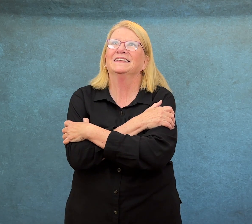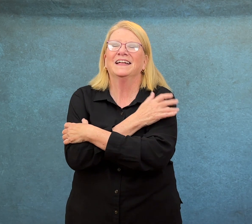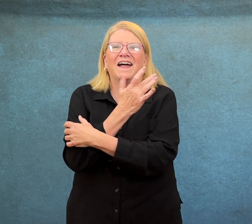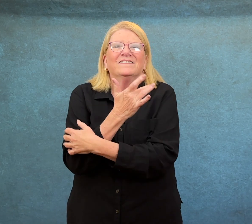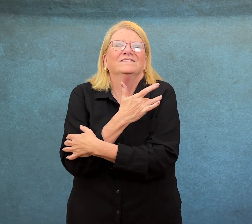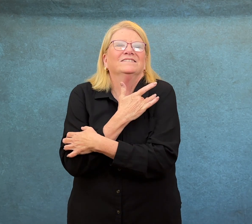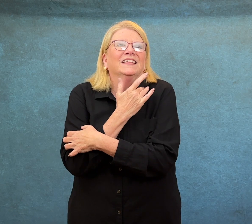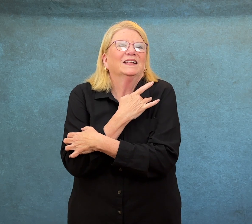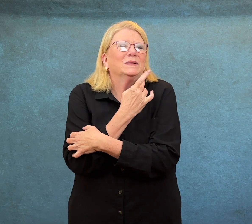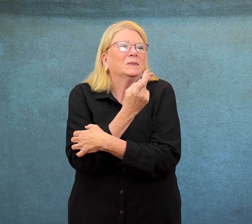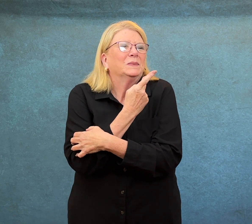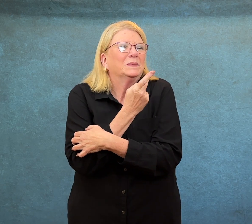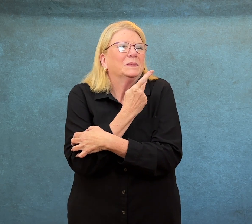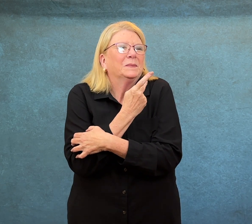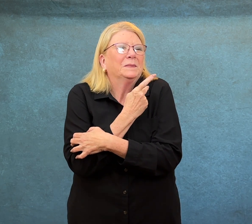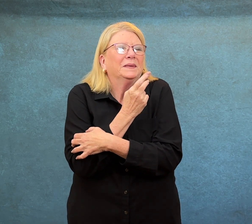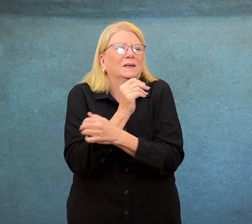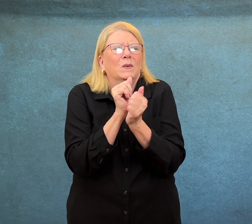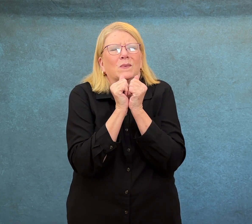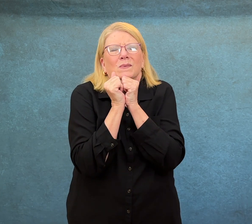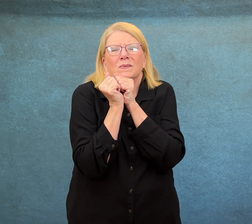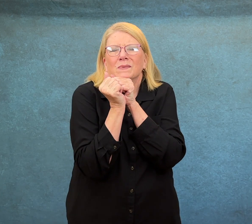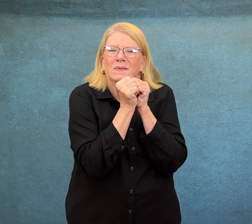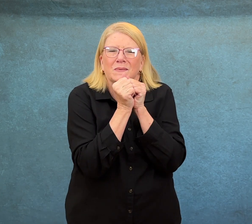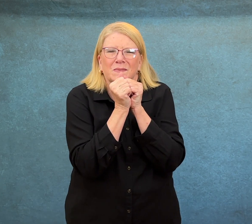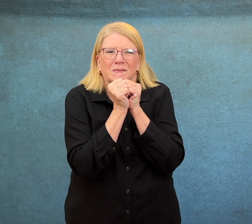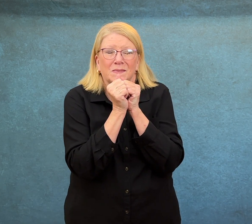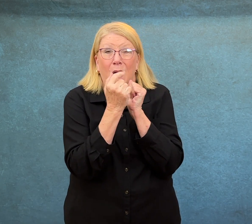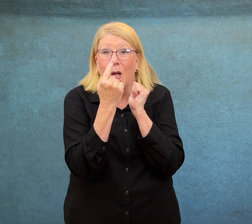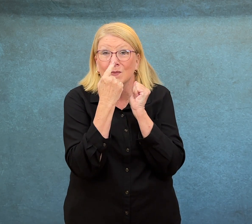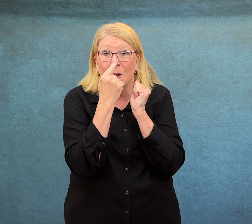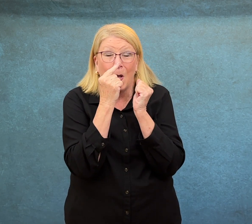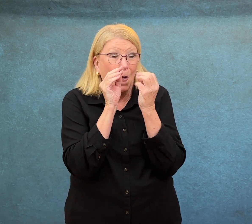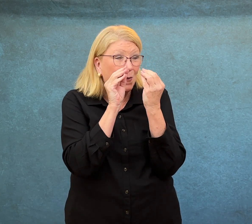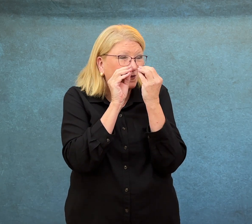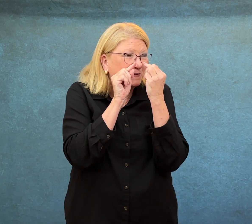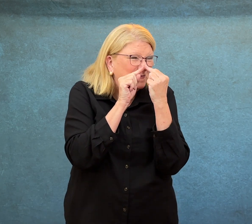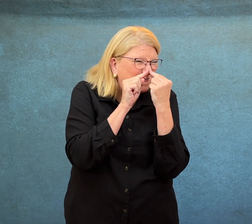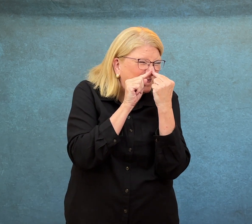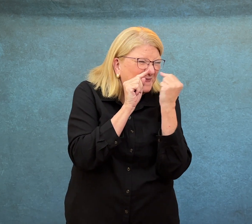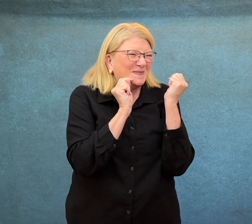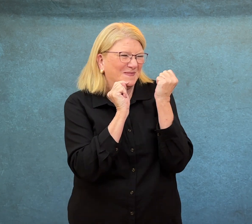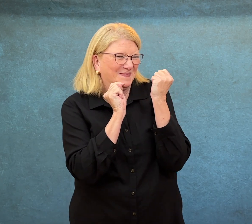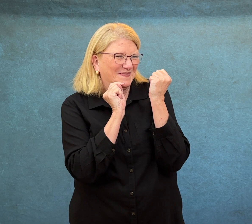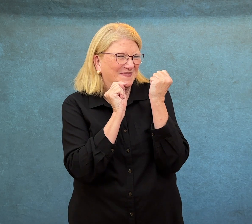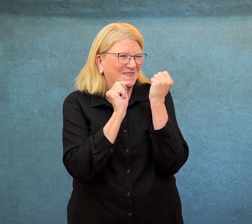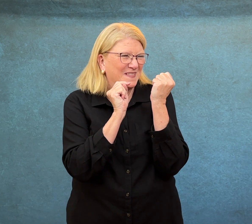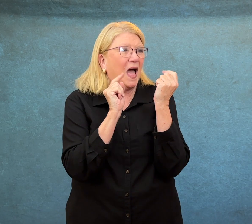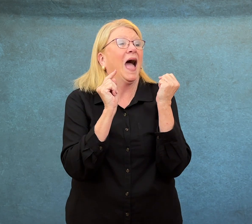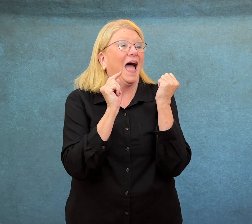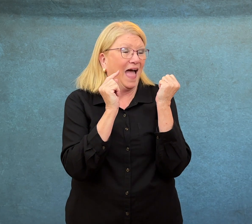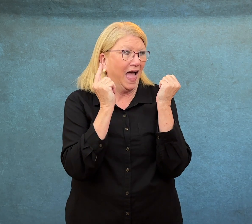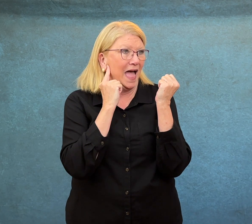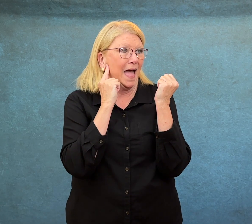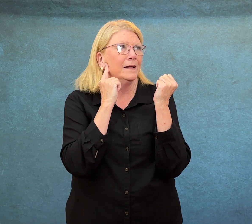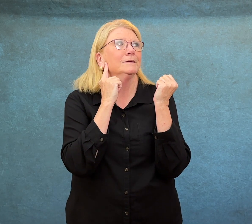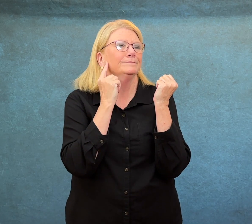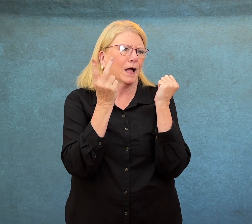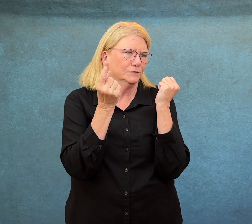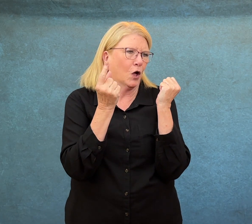I'm inside your sweater. With your cold nose in my... Hang on. Here's the